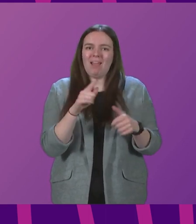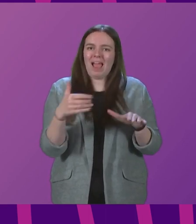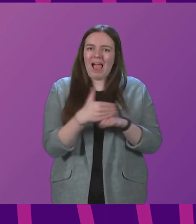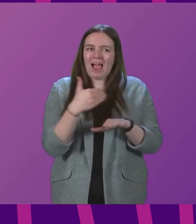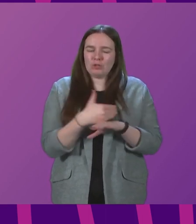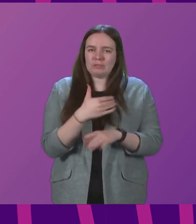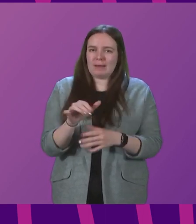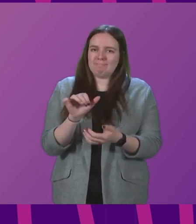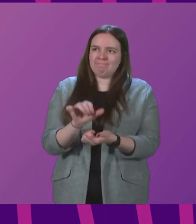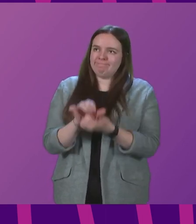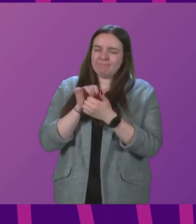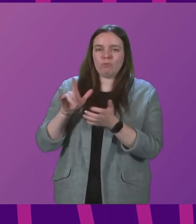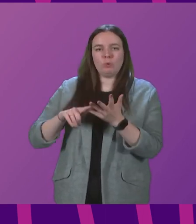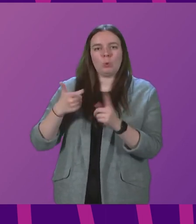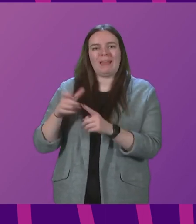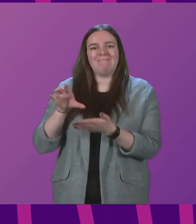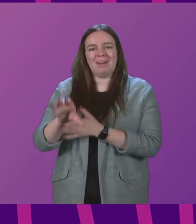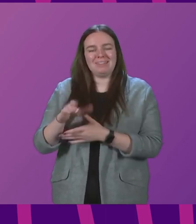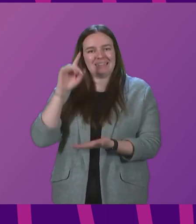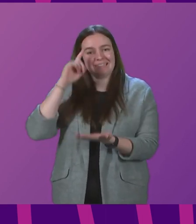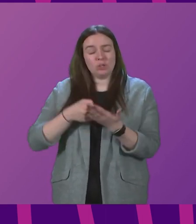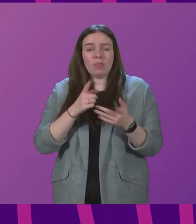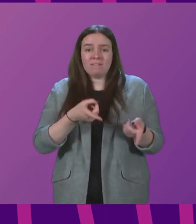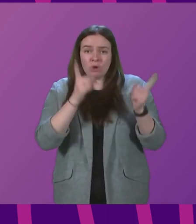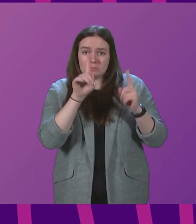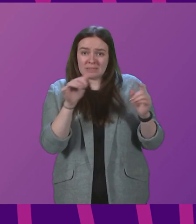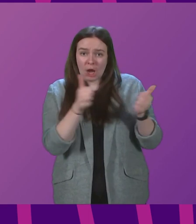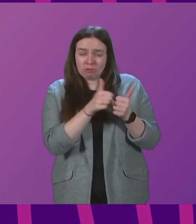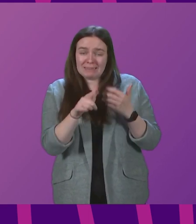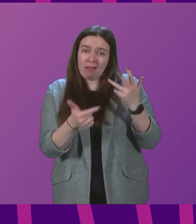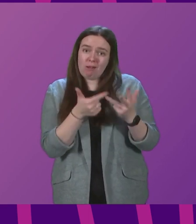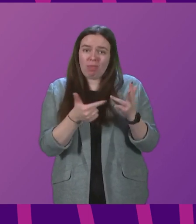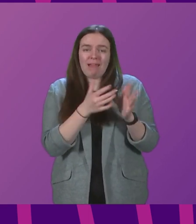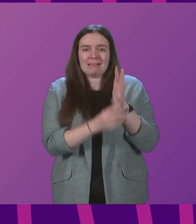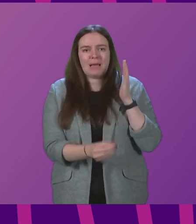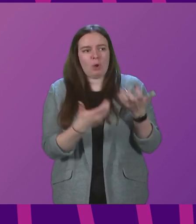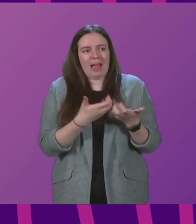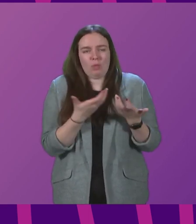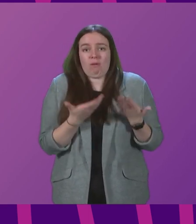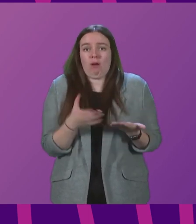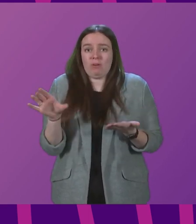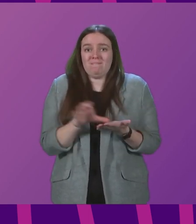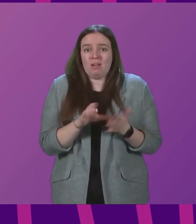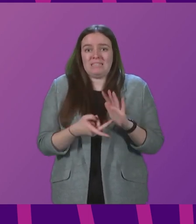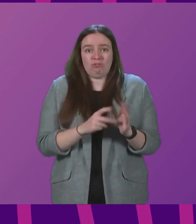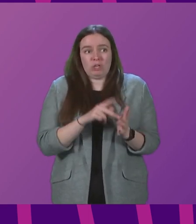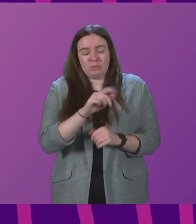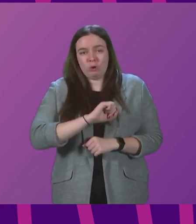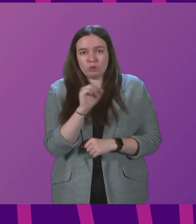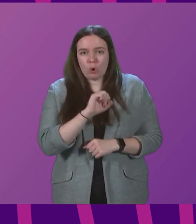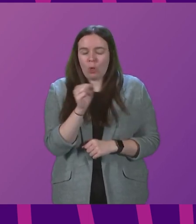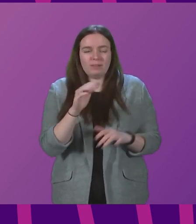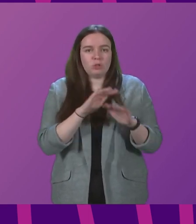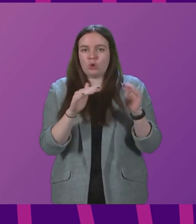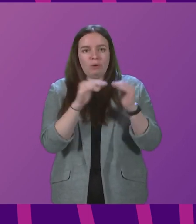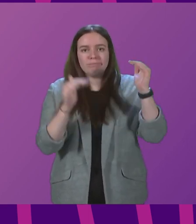UK Government funding decisions. Does the First Minister agree that this is yet another example of how the current funding arrangements for Scotland are entirely